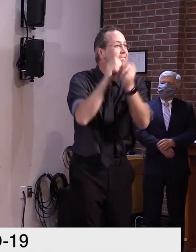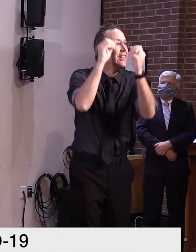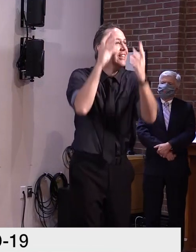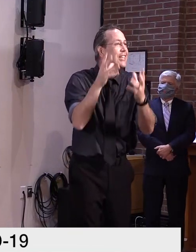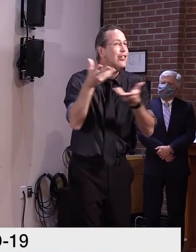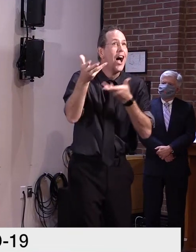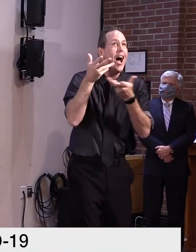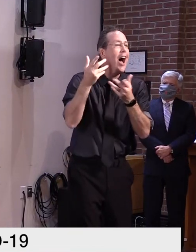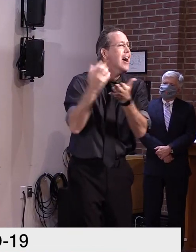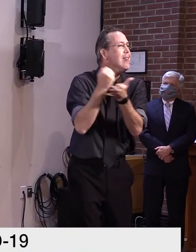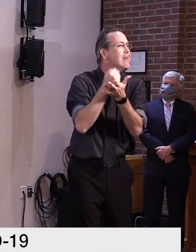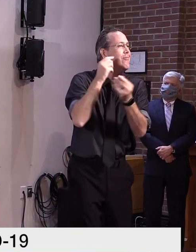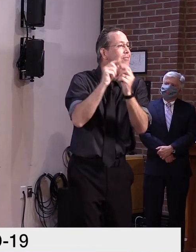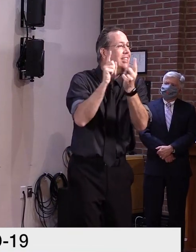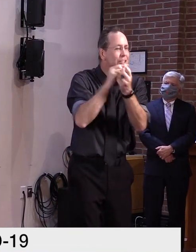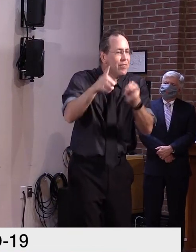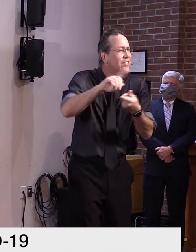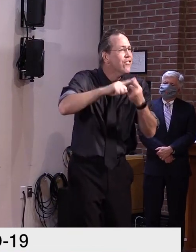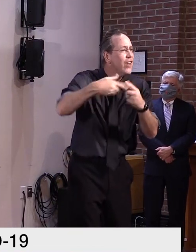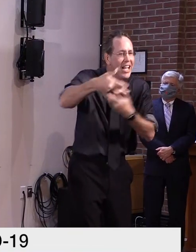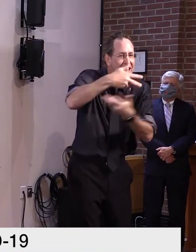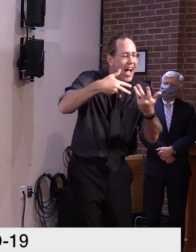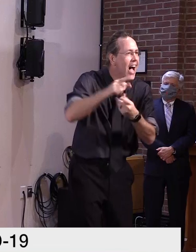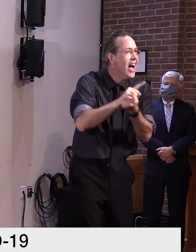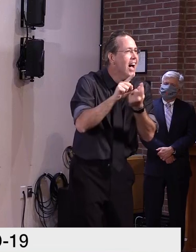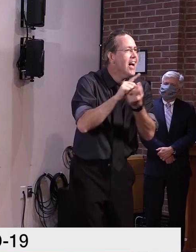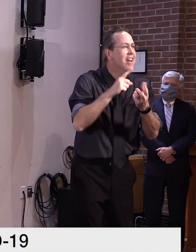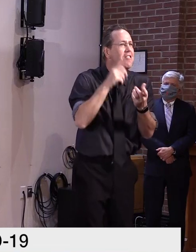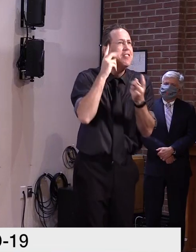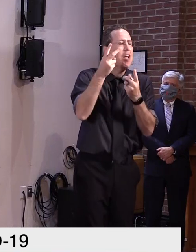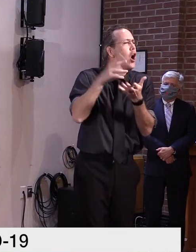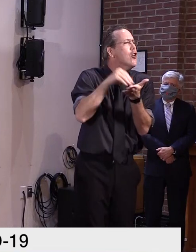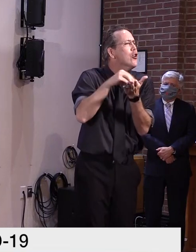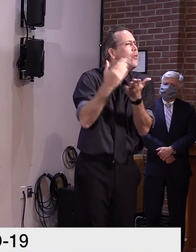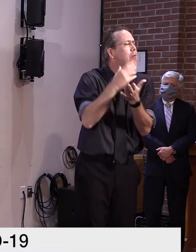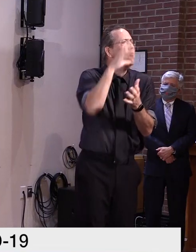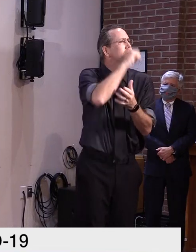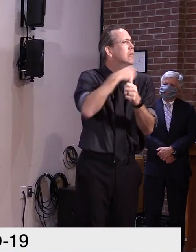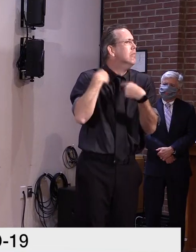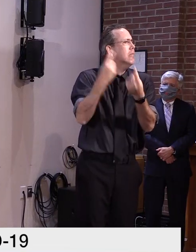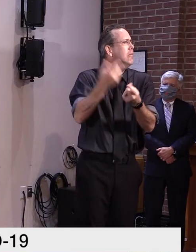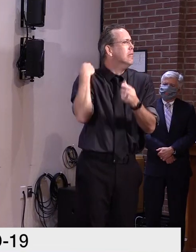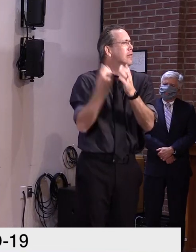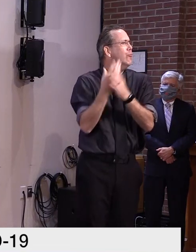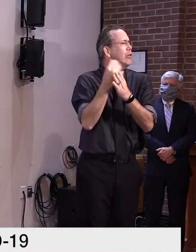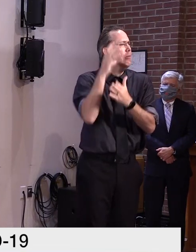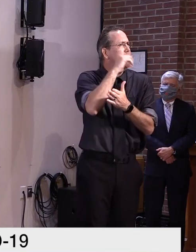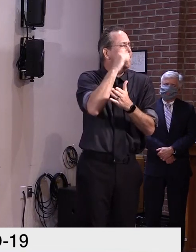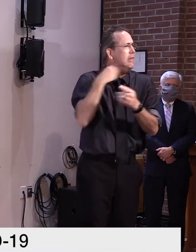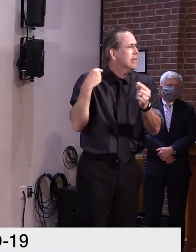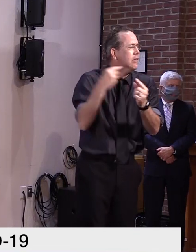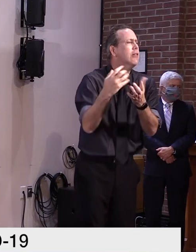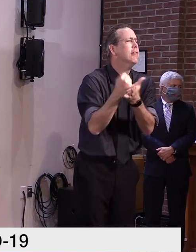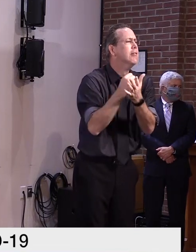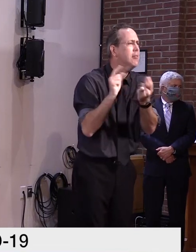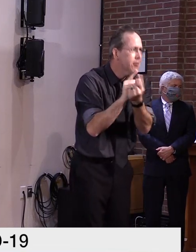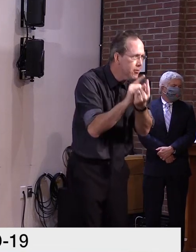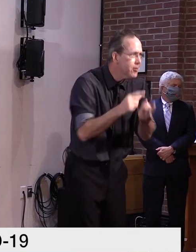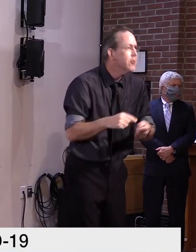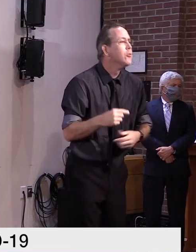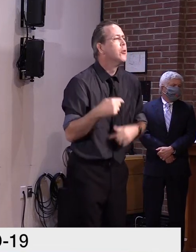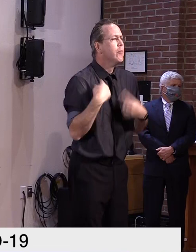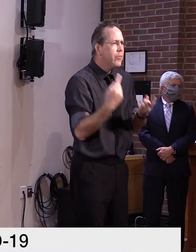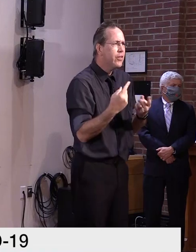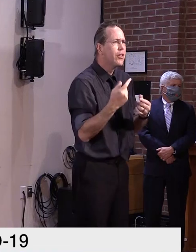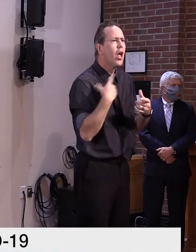the teachers they desperately missed seeing in person last spring. Our ability to continuously move